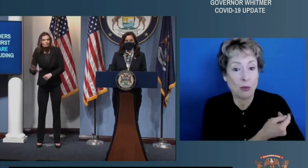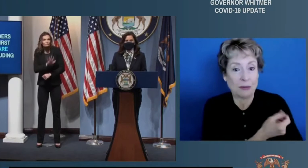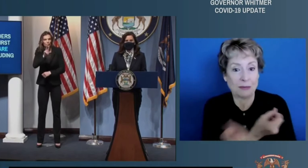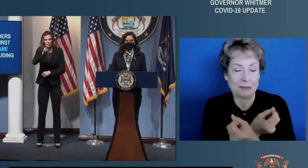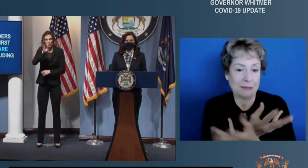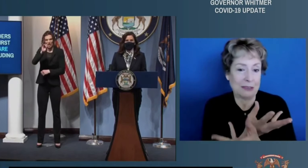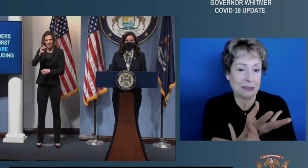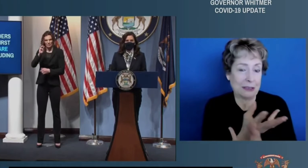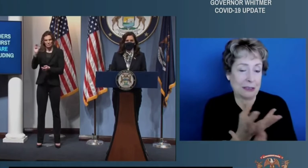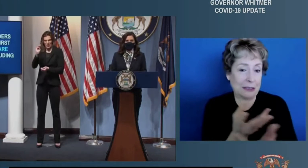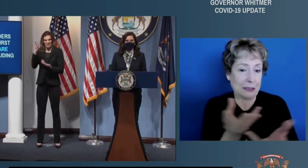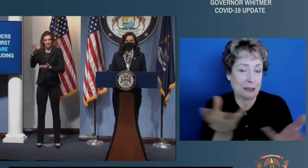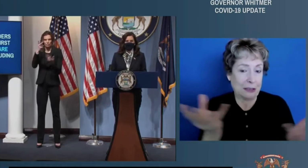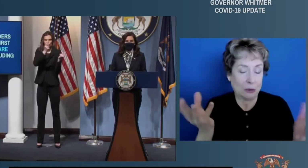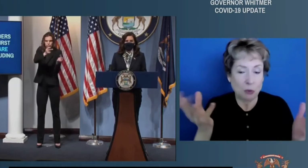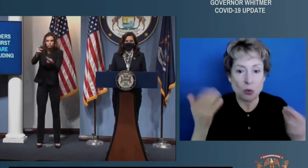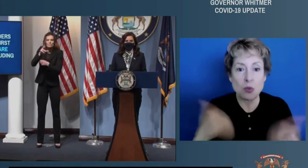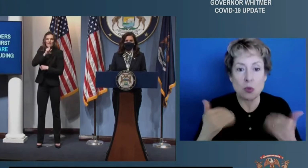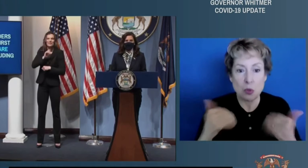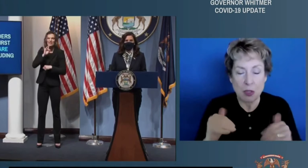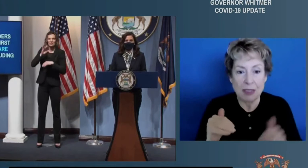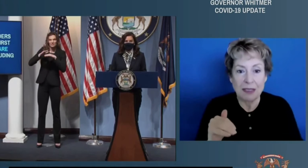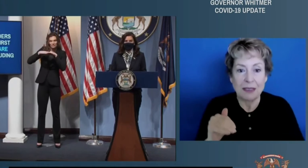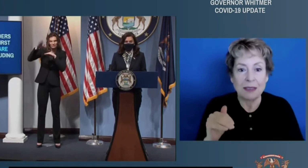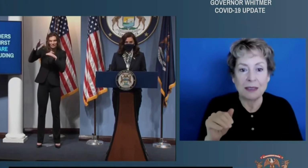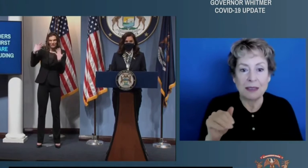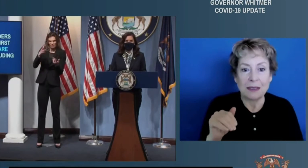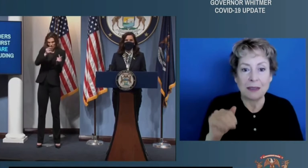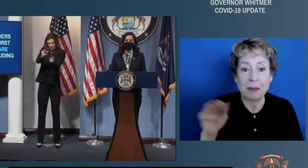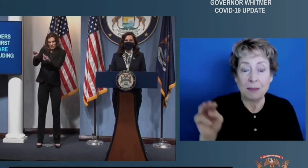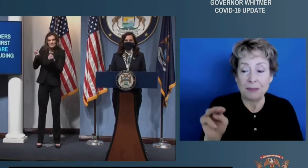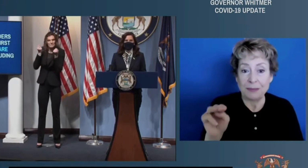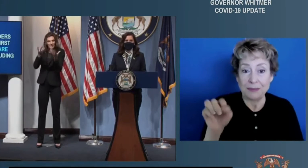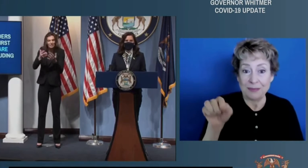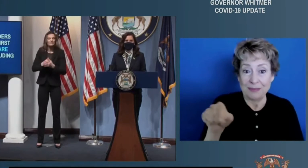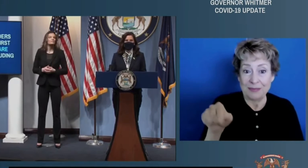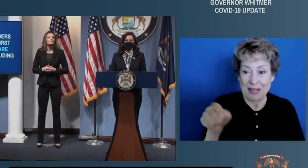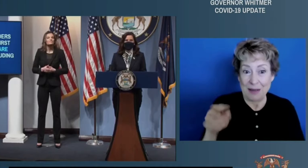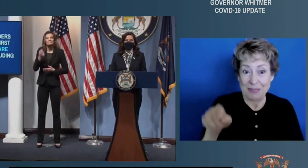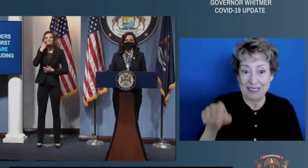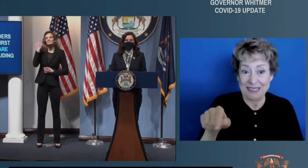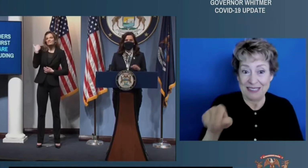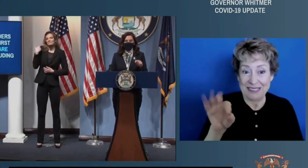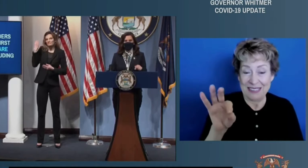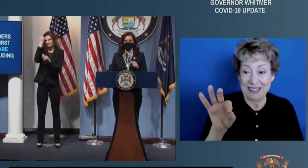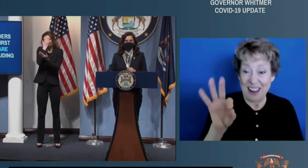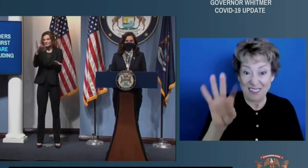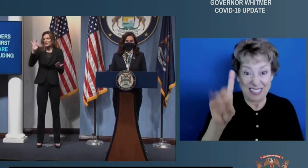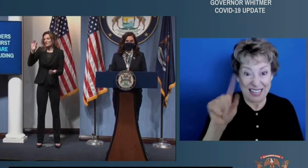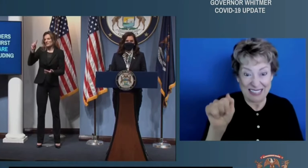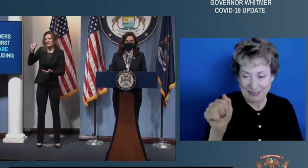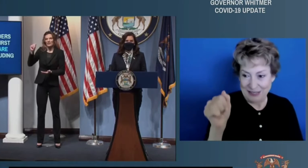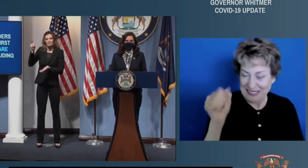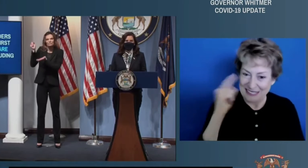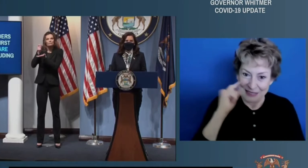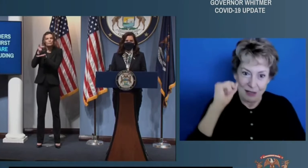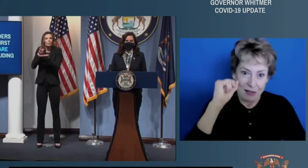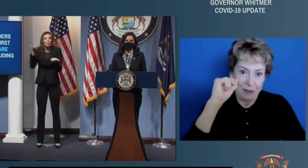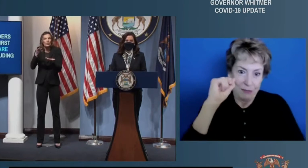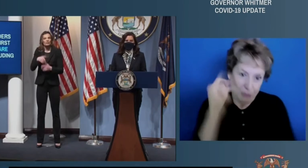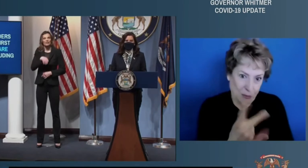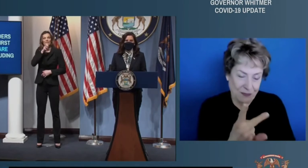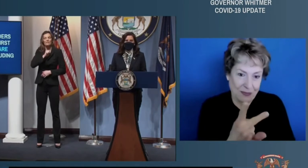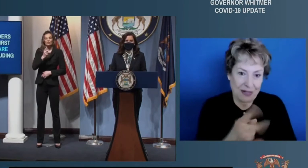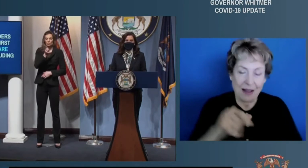On Monday, the FDA authorized the safe, effective Pfizer COVID vaccine, which is manufactured right here in Michigan,